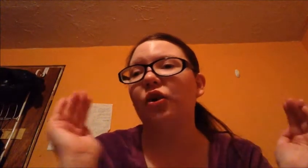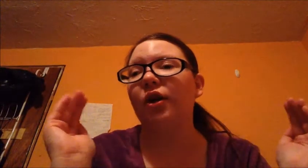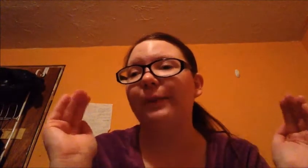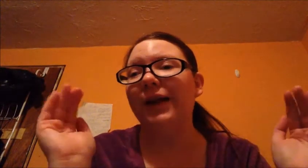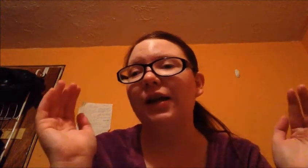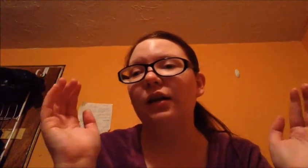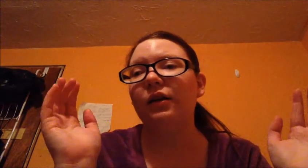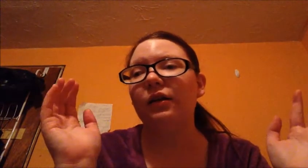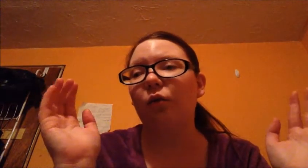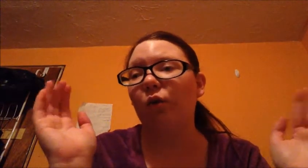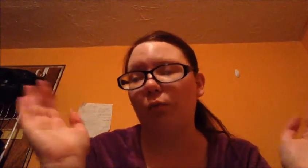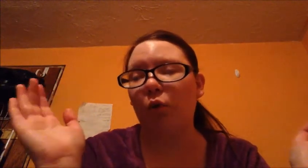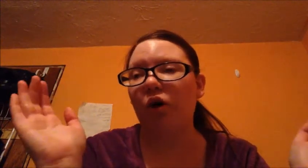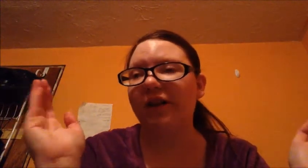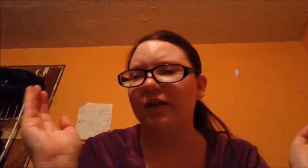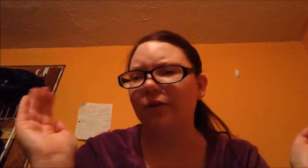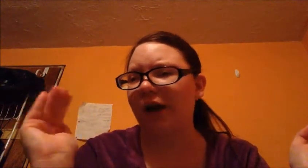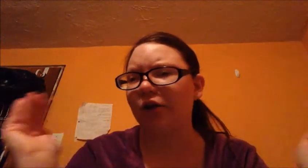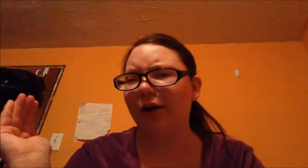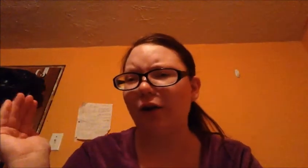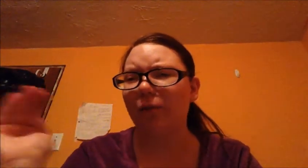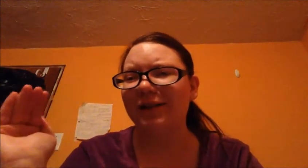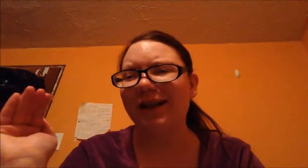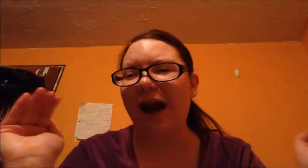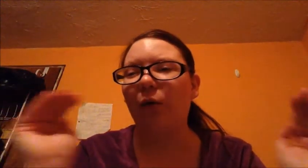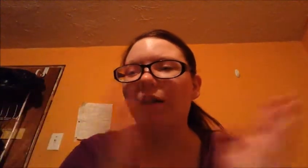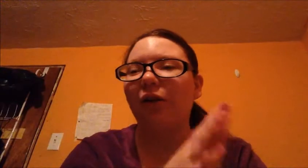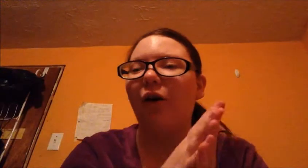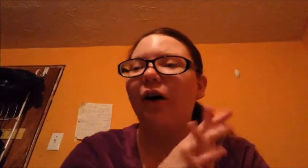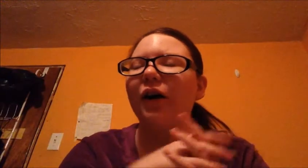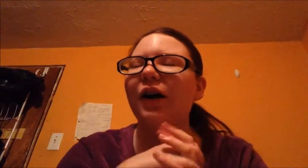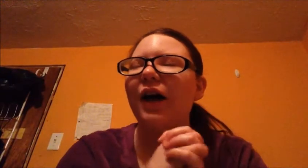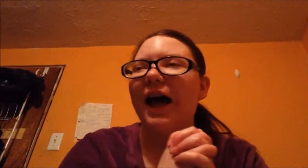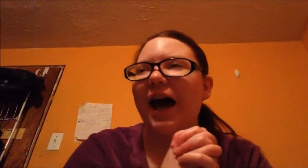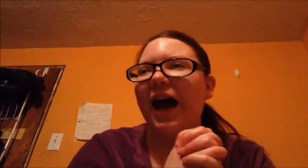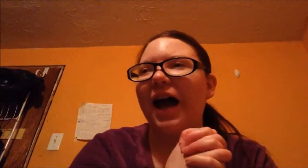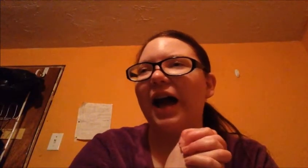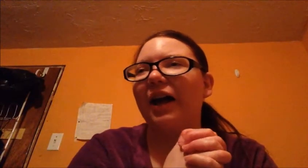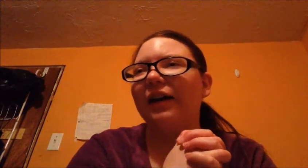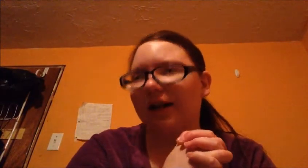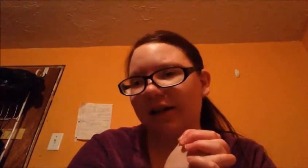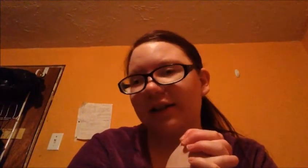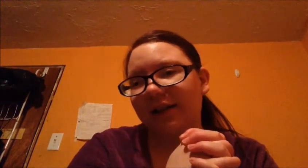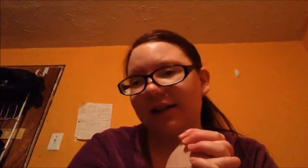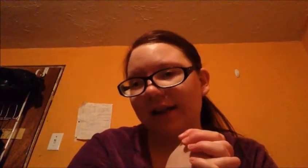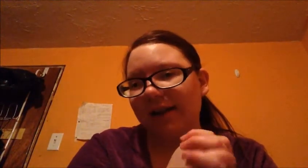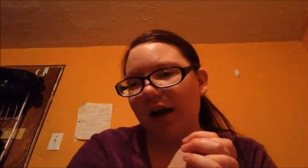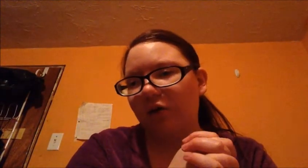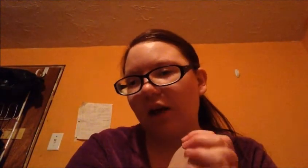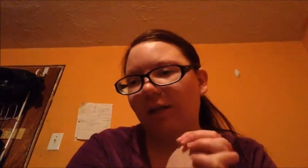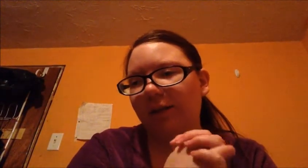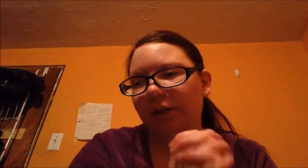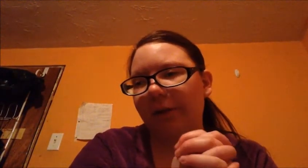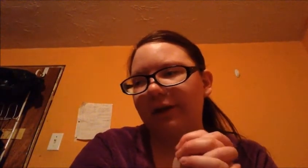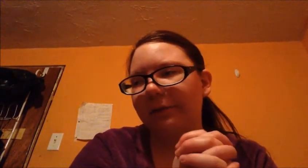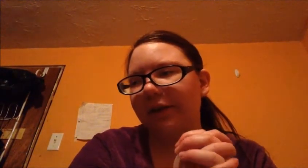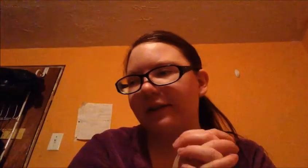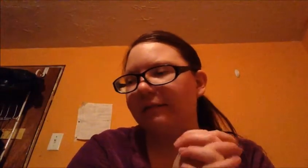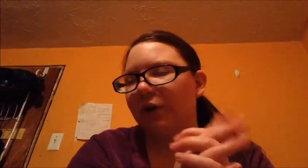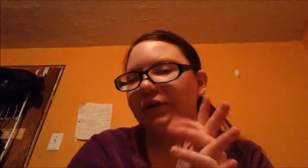30 minute or more. I think it's actually, like, almost an hour long. And I gotta condense that down a little bit. Because most